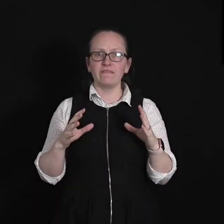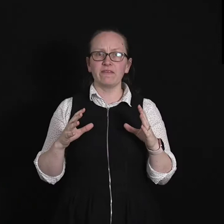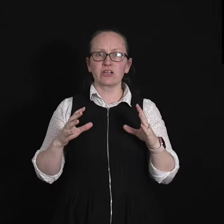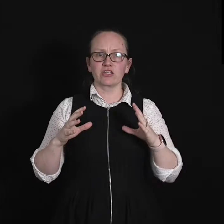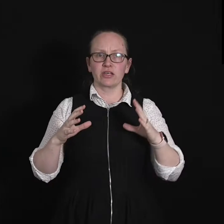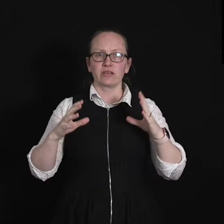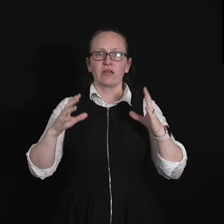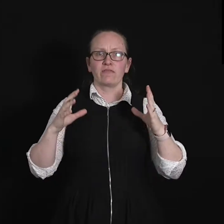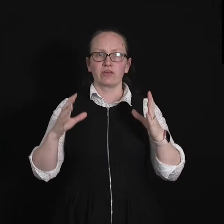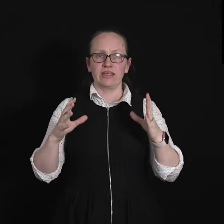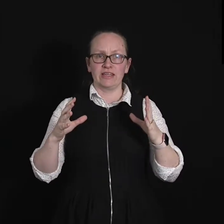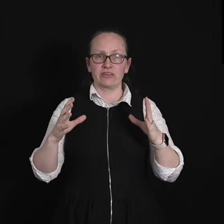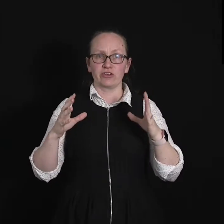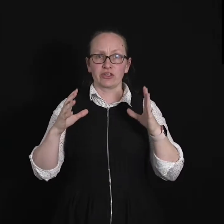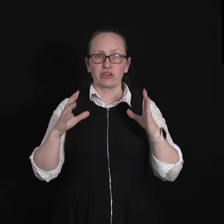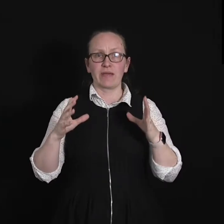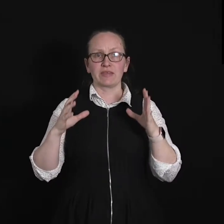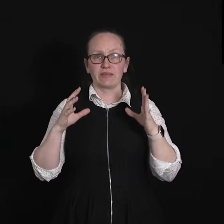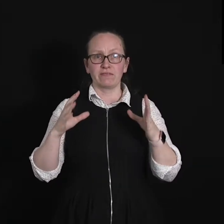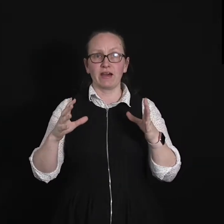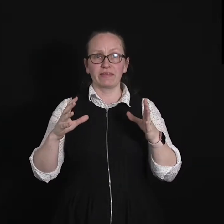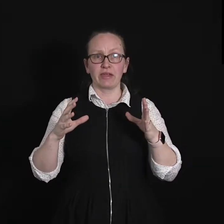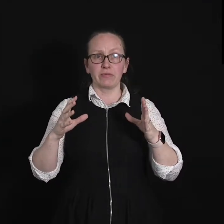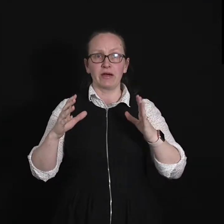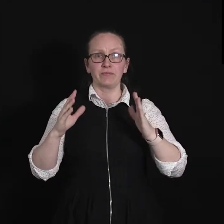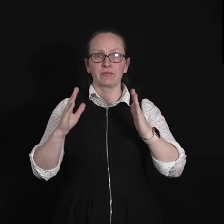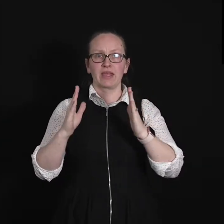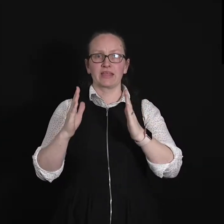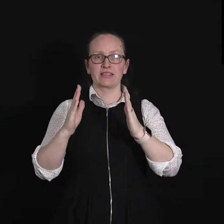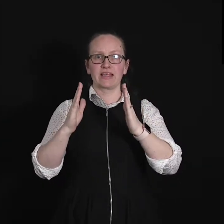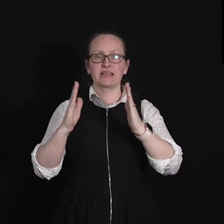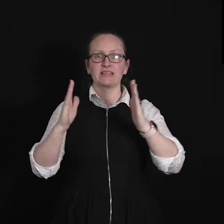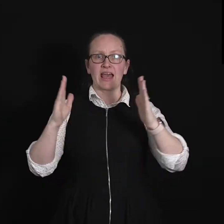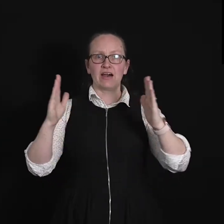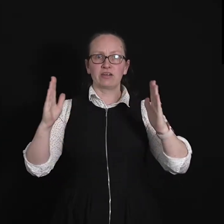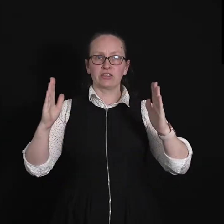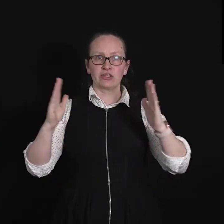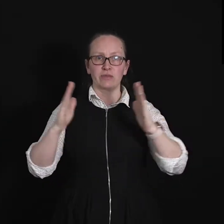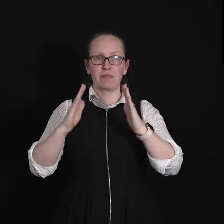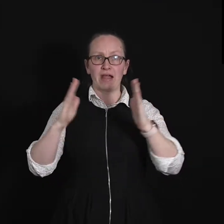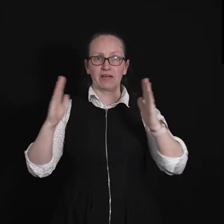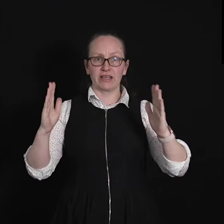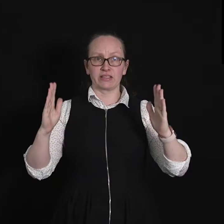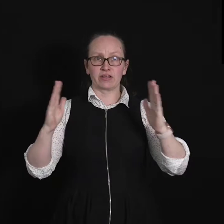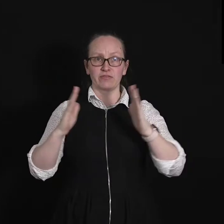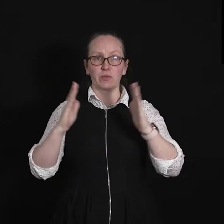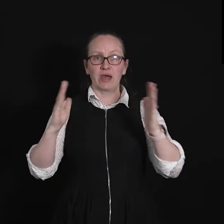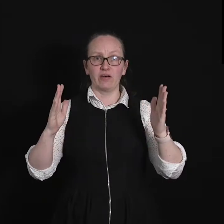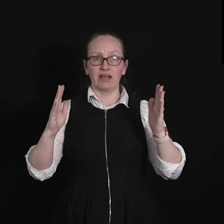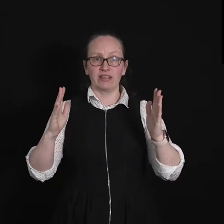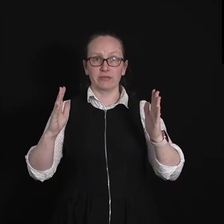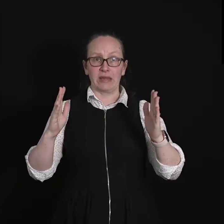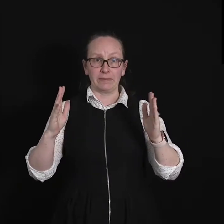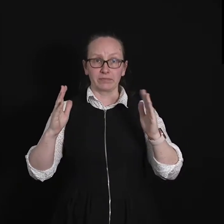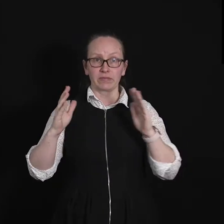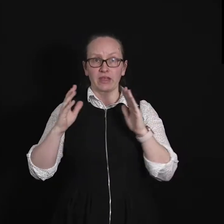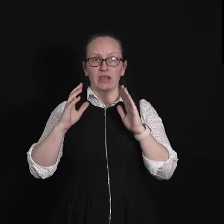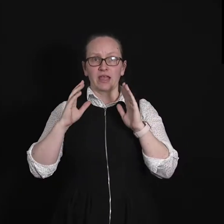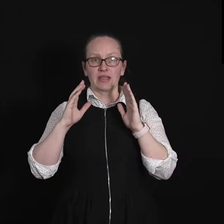function for the electrons trapped in the finite well extends out into the barriers of the well a little bit and